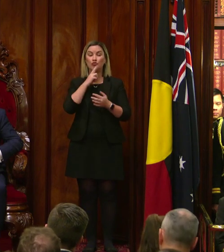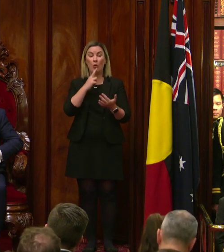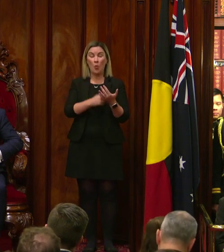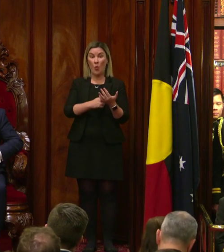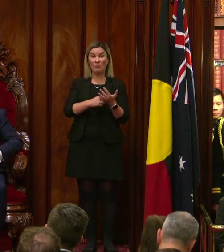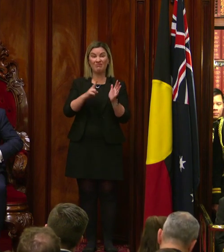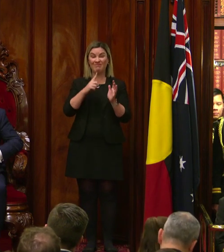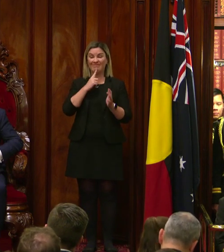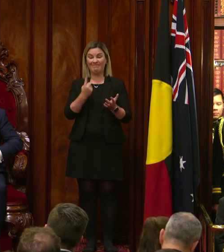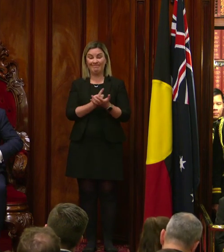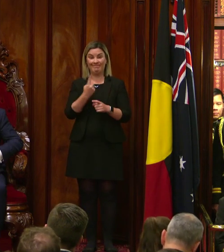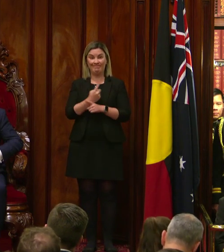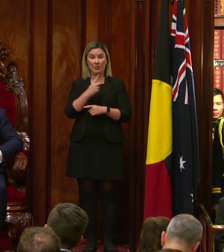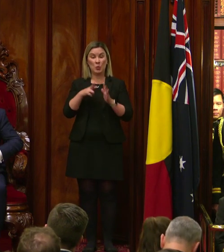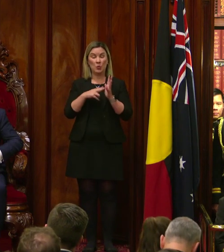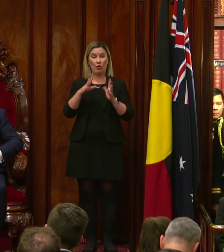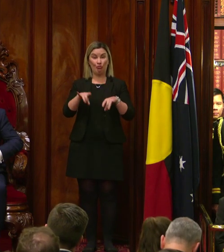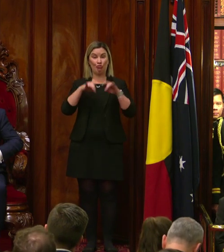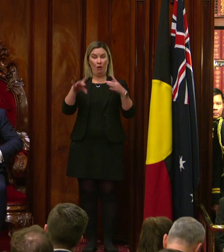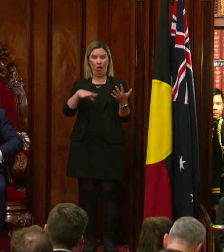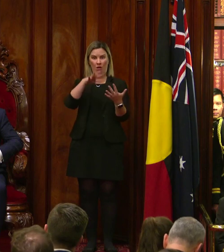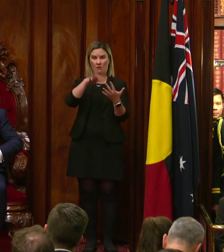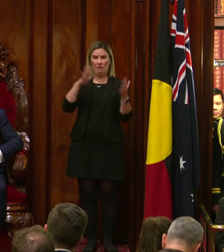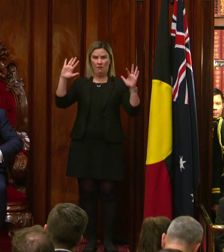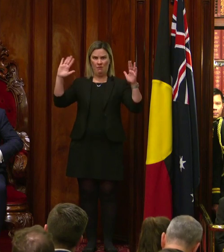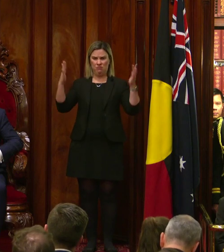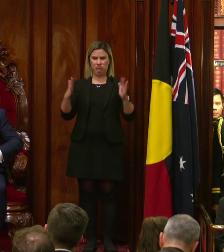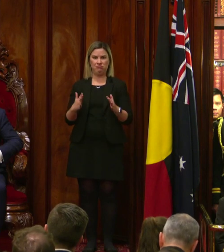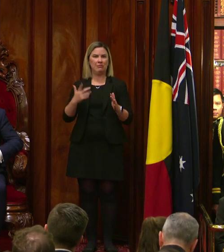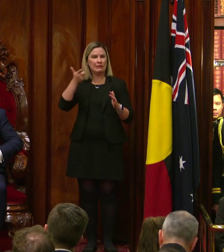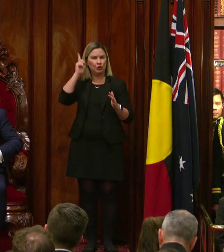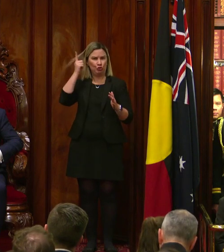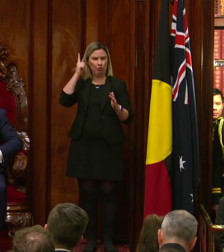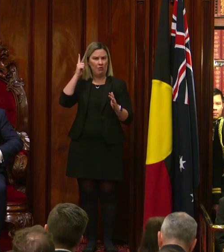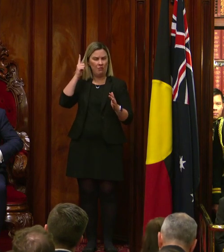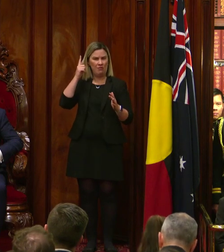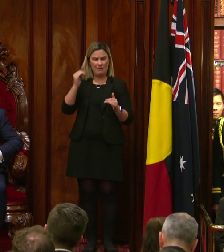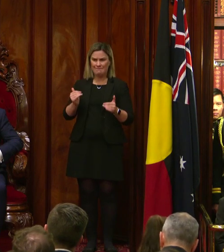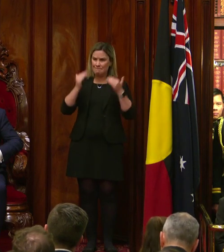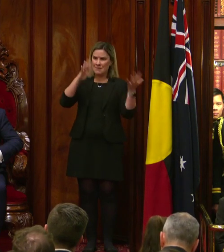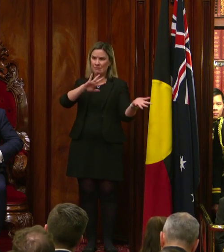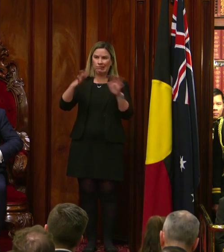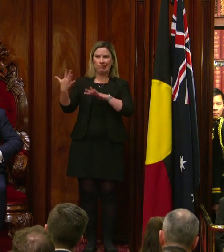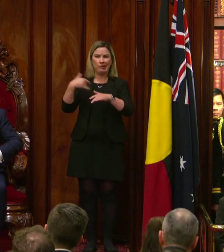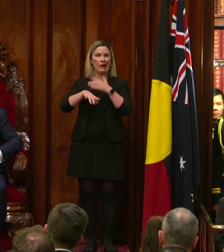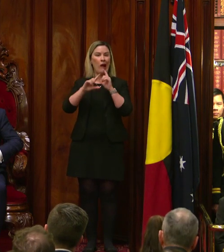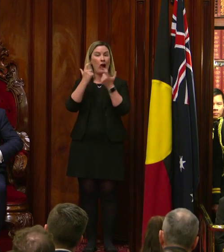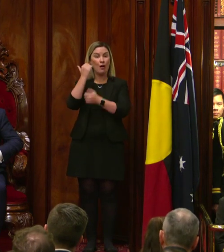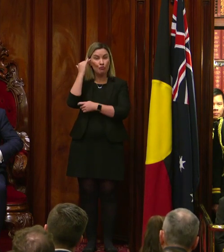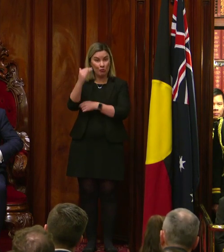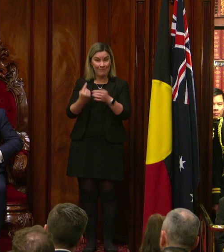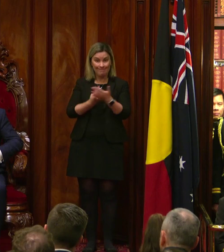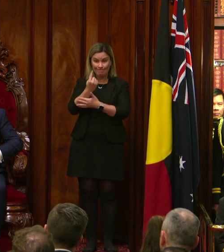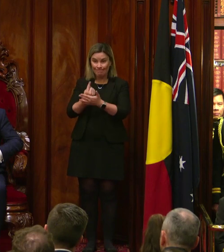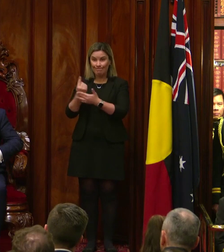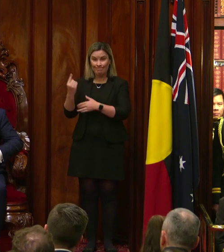attrition as a serious concern. It pointed to high levels of disruption in the classrooms. And it